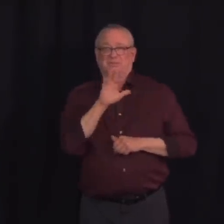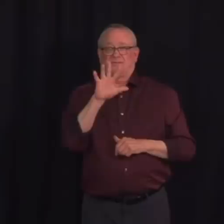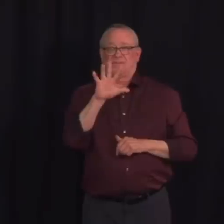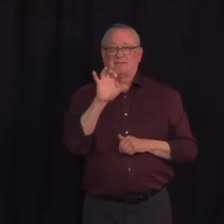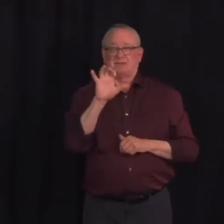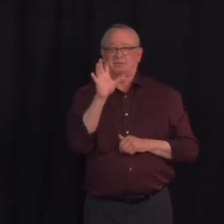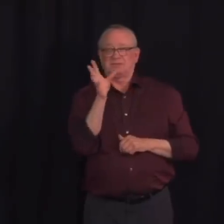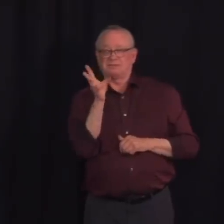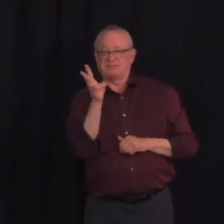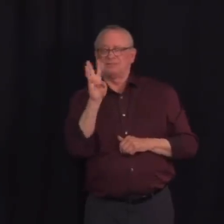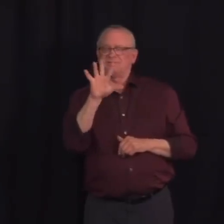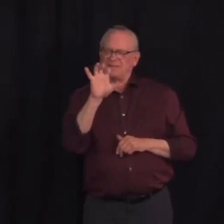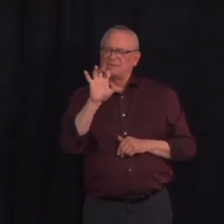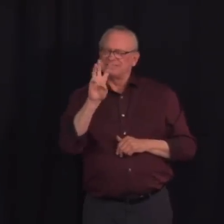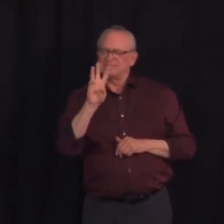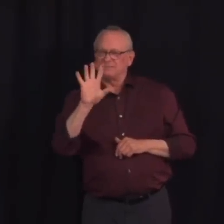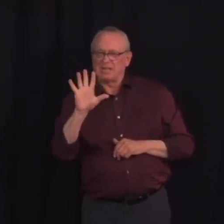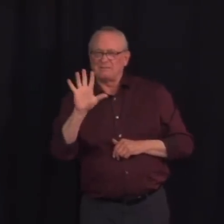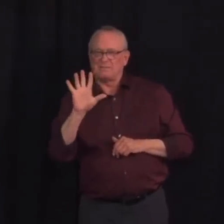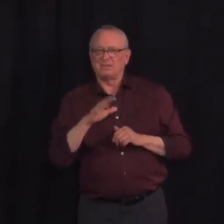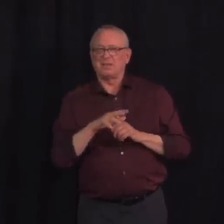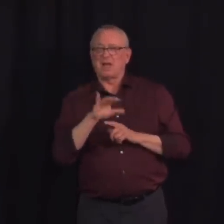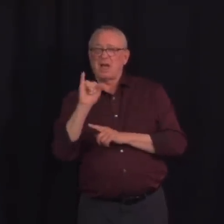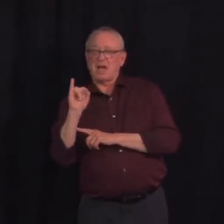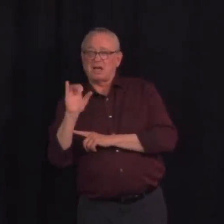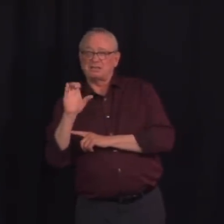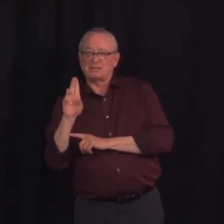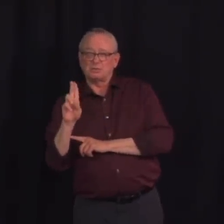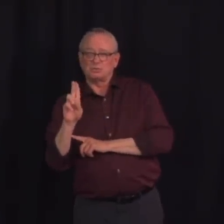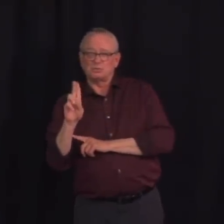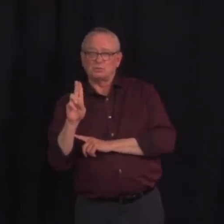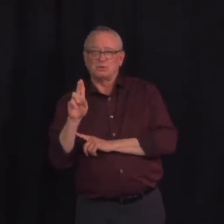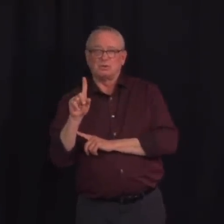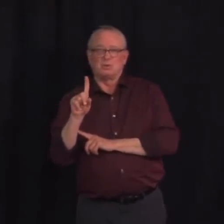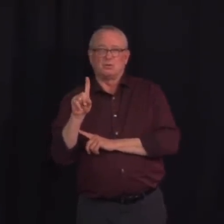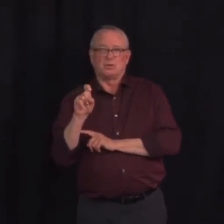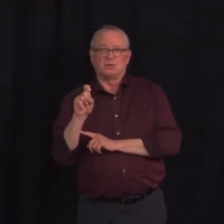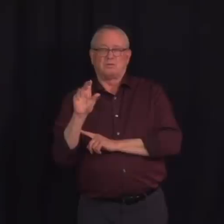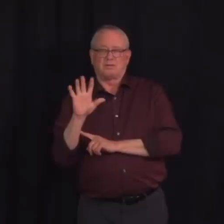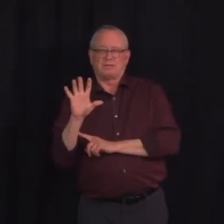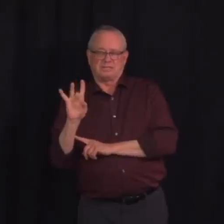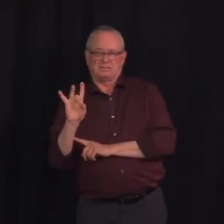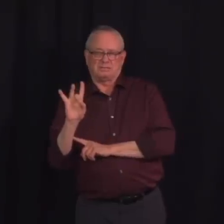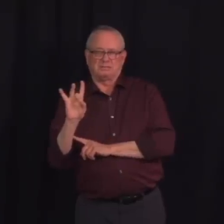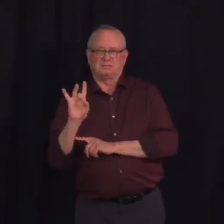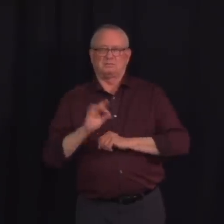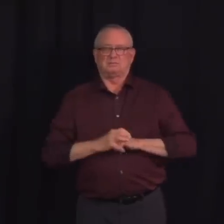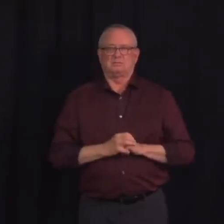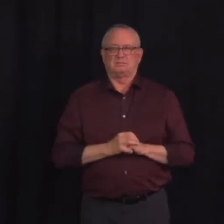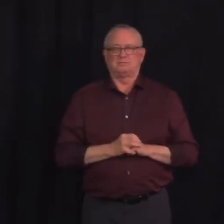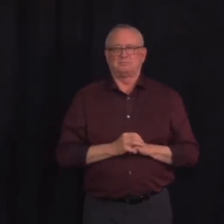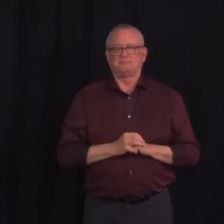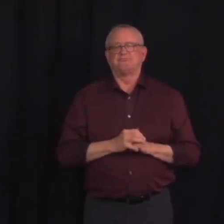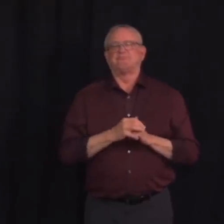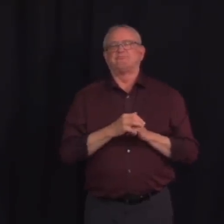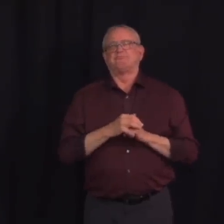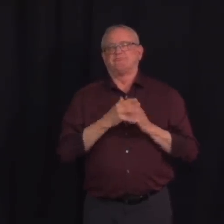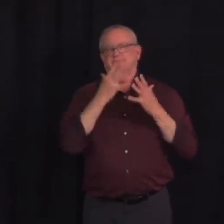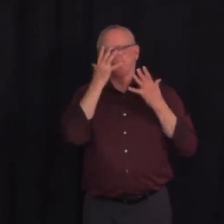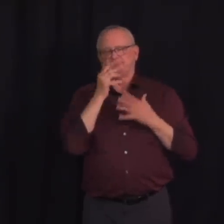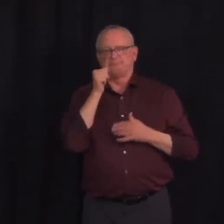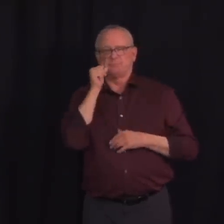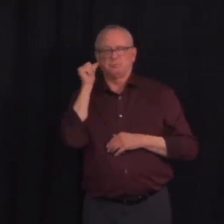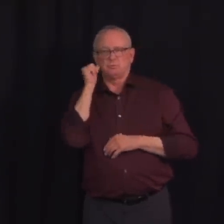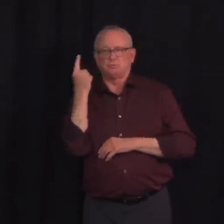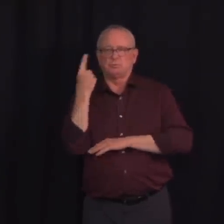Sadly, must announce that nine new deaths in people between the ages of 42 to 84 were reported to